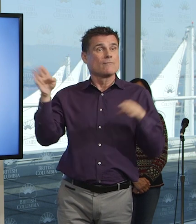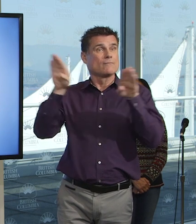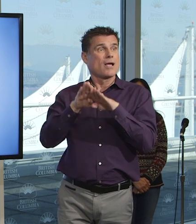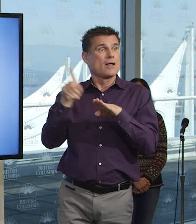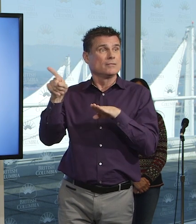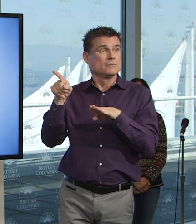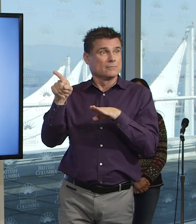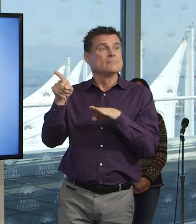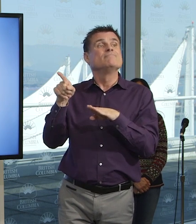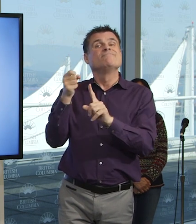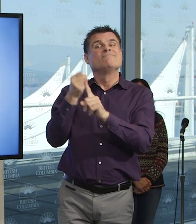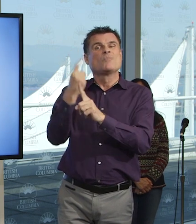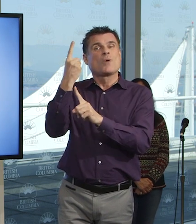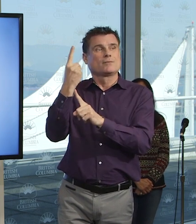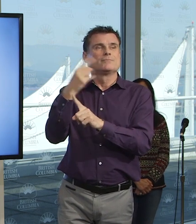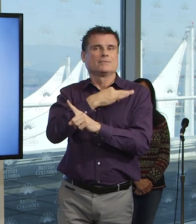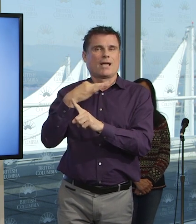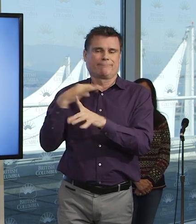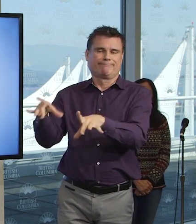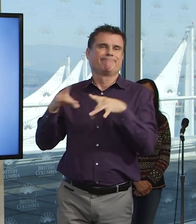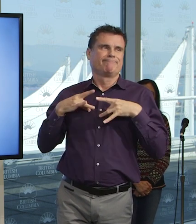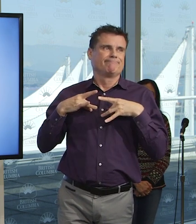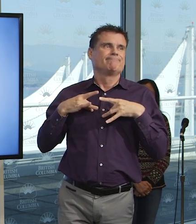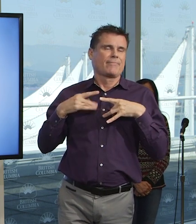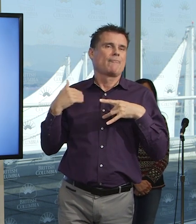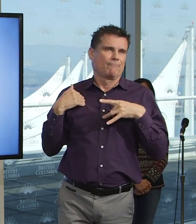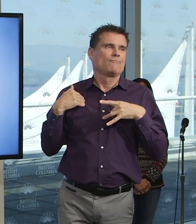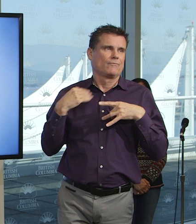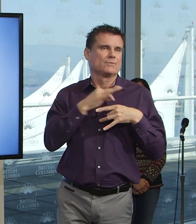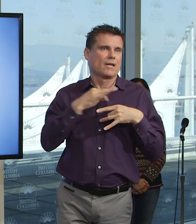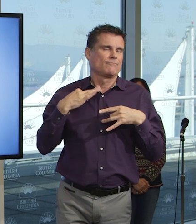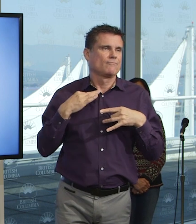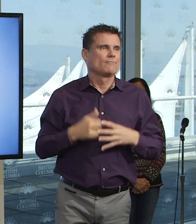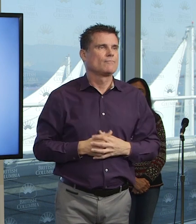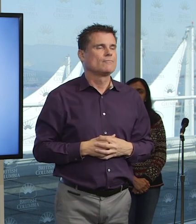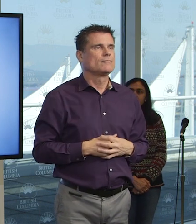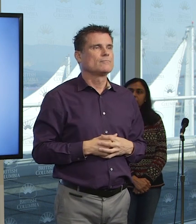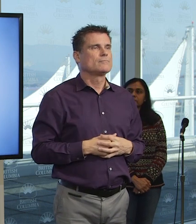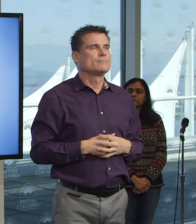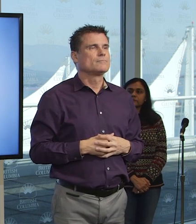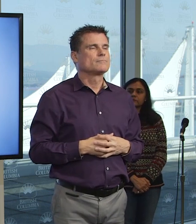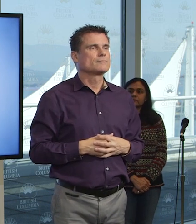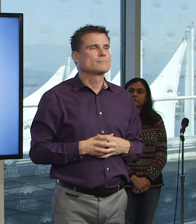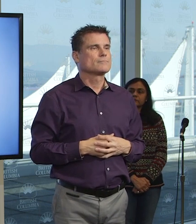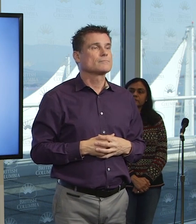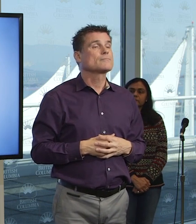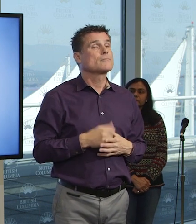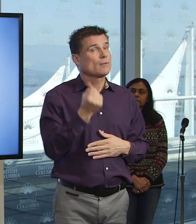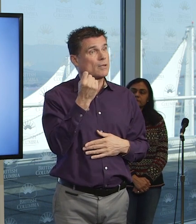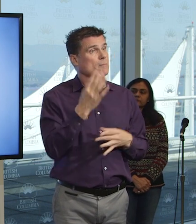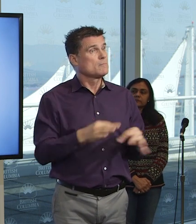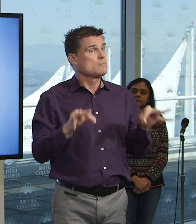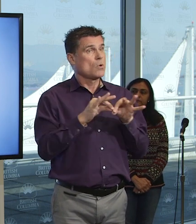I think this tells us again that we have risk around the province and how important it is for us to take, pay